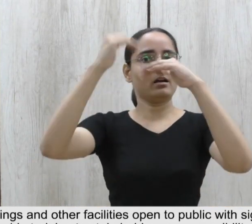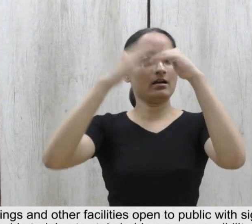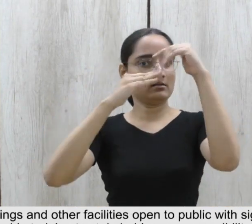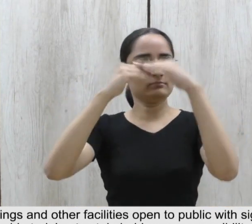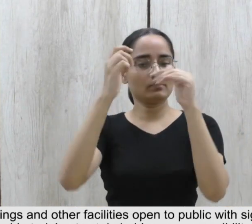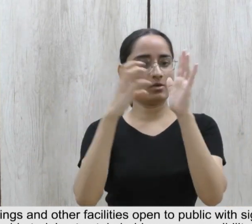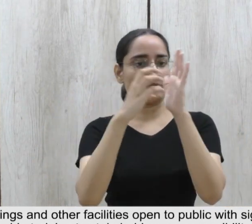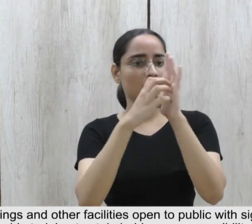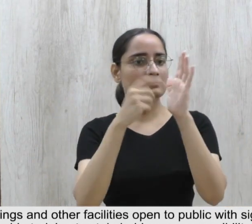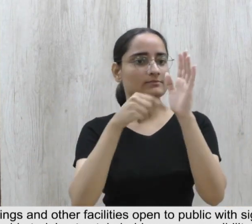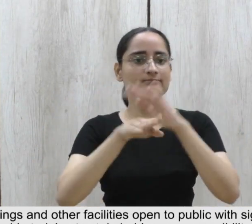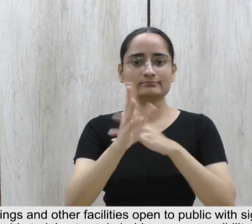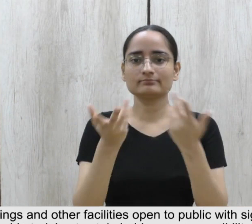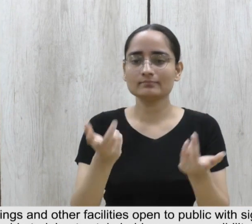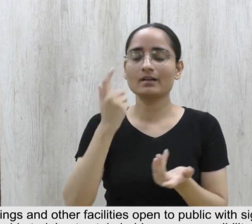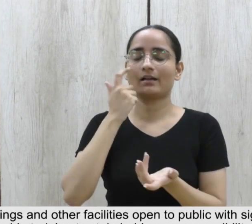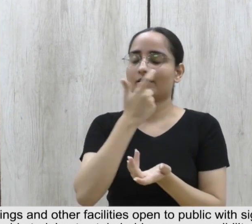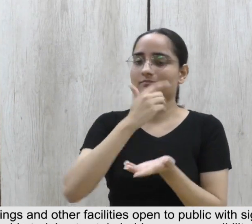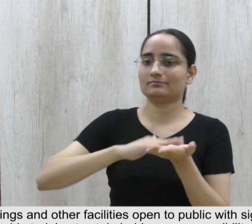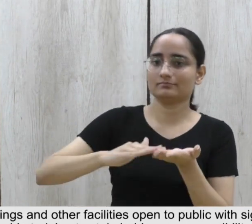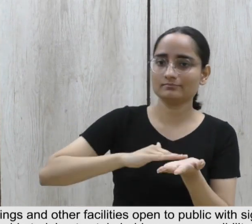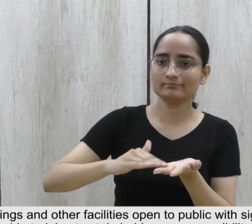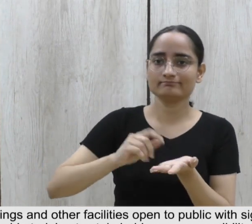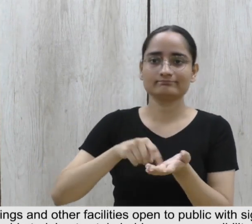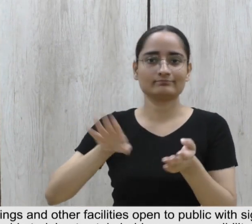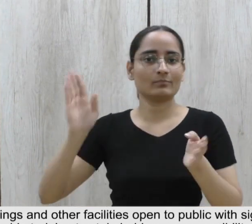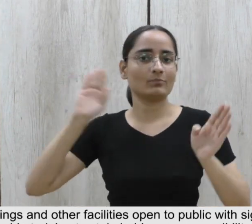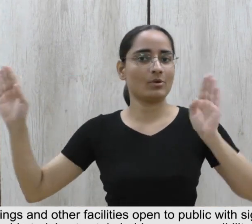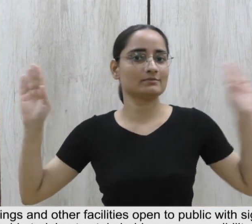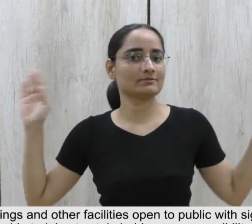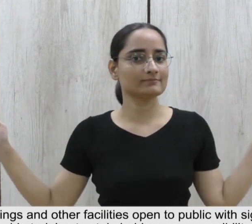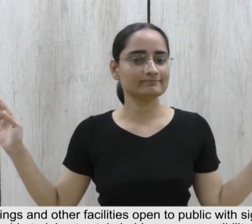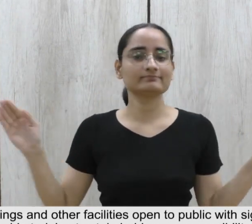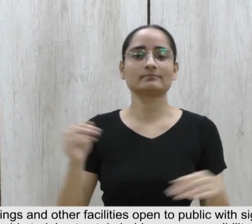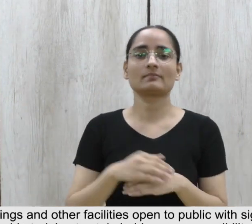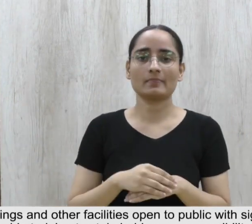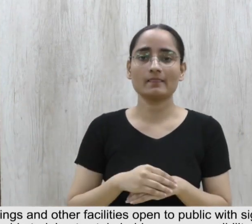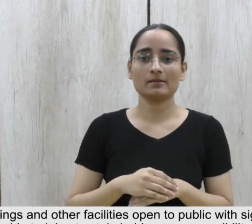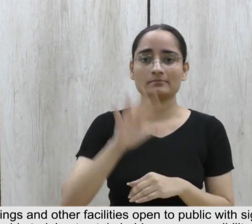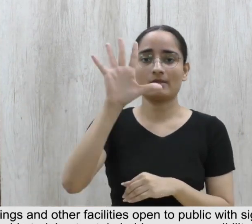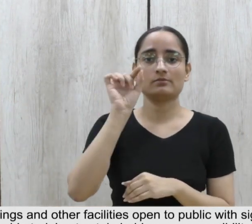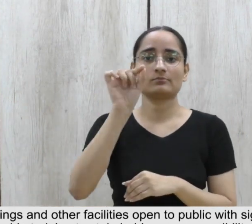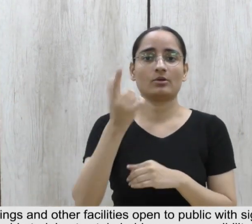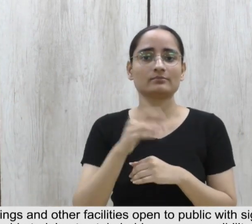4. Provide buildings and other facilities open to public with signage and braille.